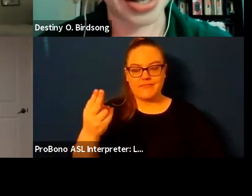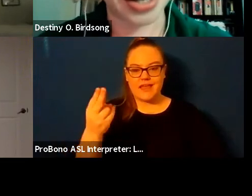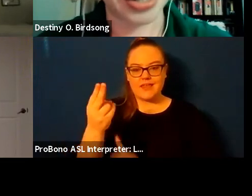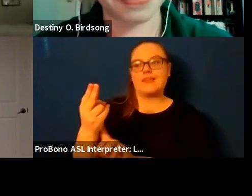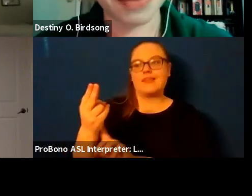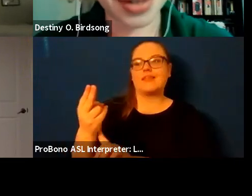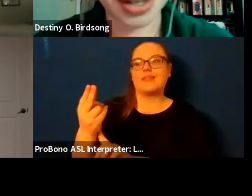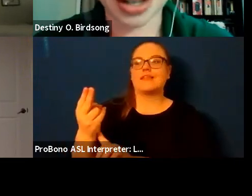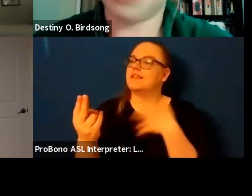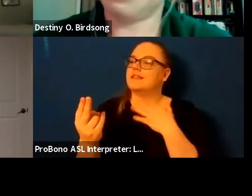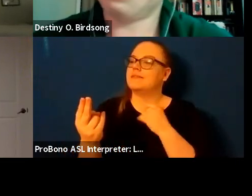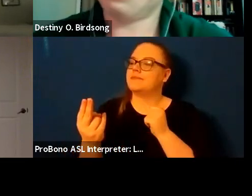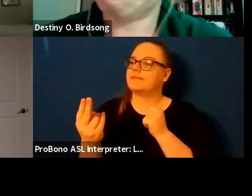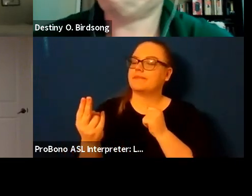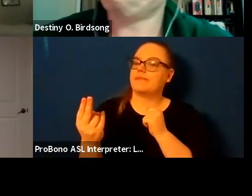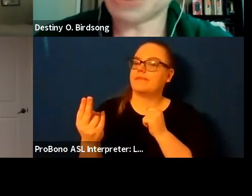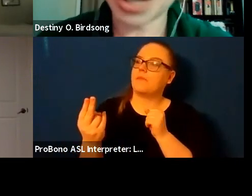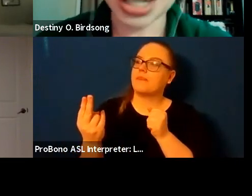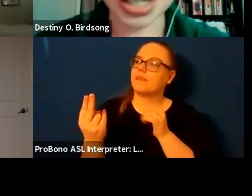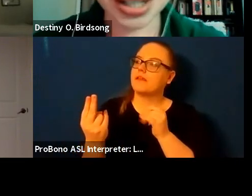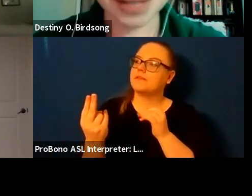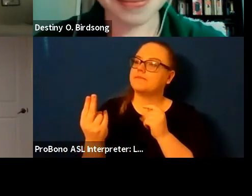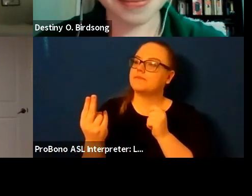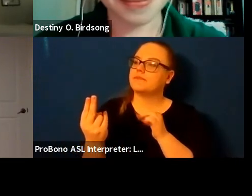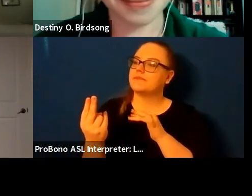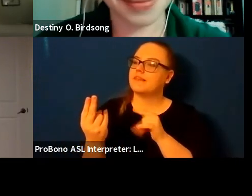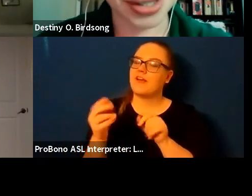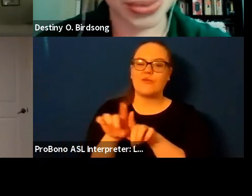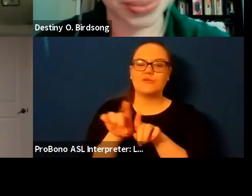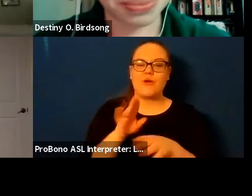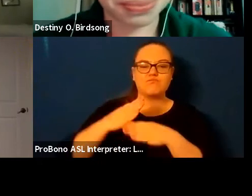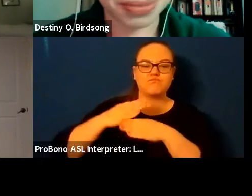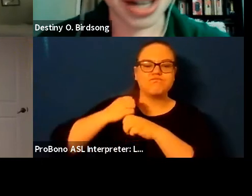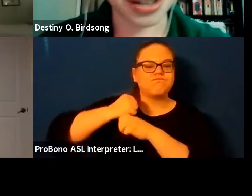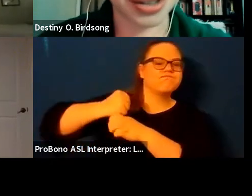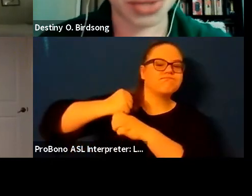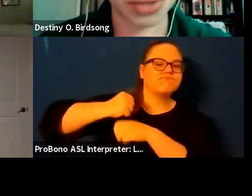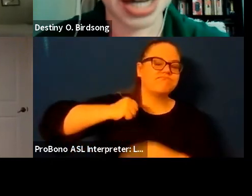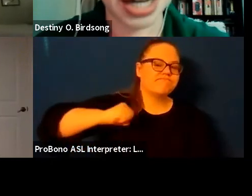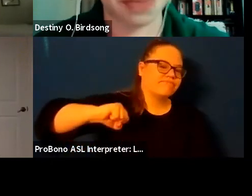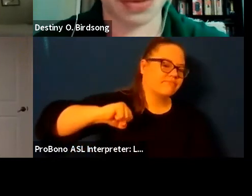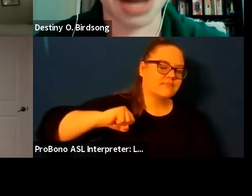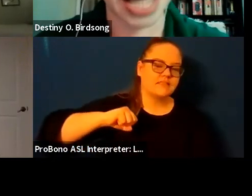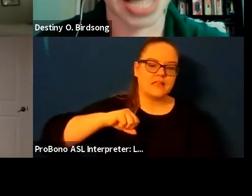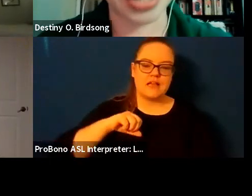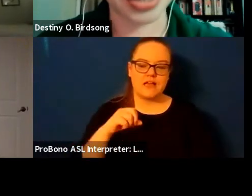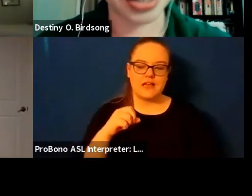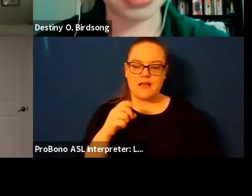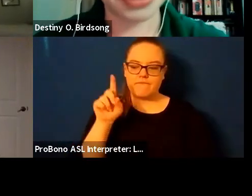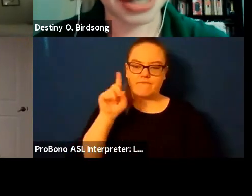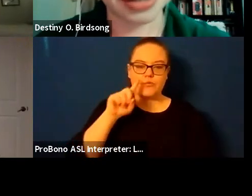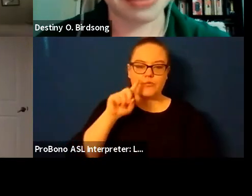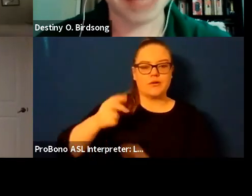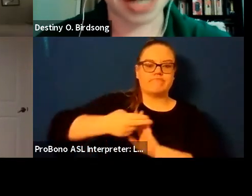like uh uh resistance to yeah to to being named from outside